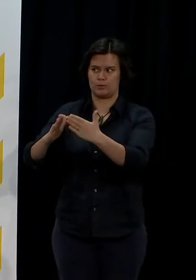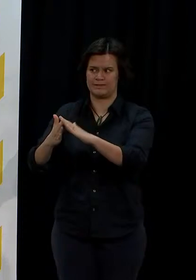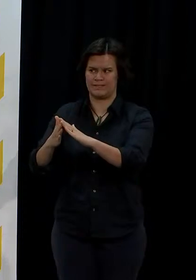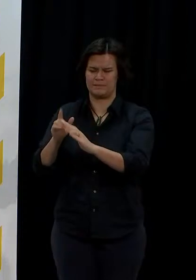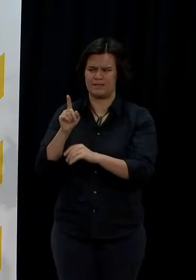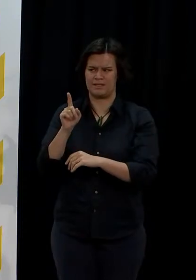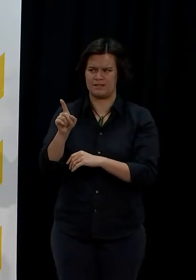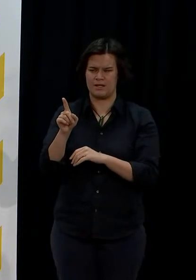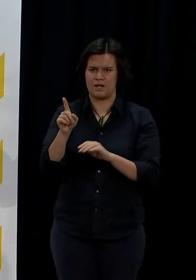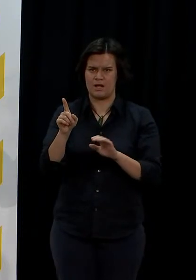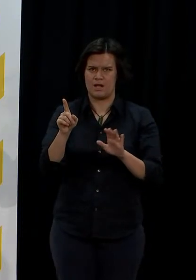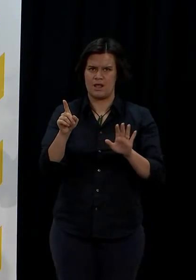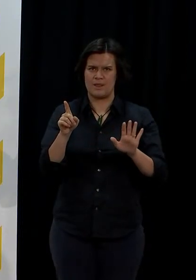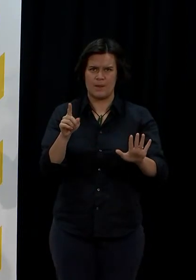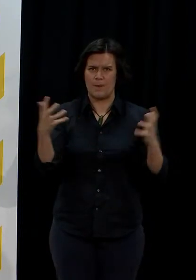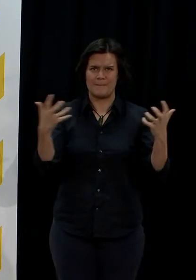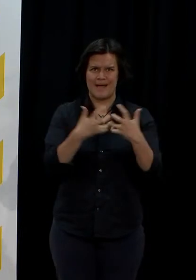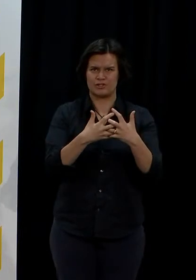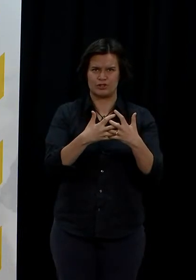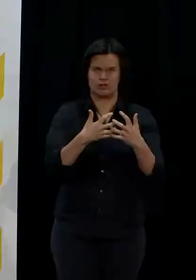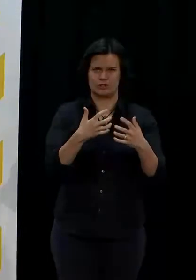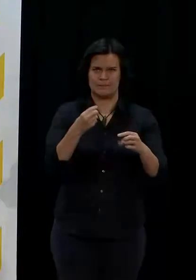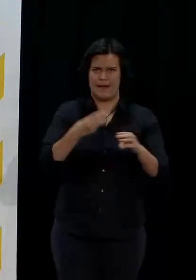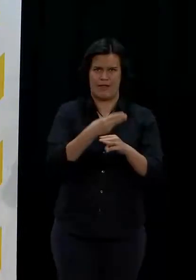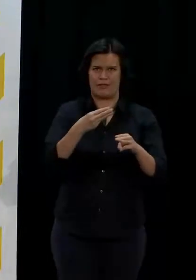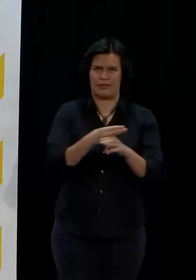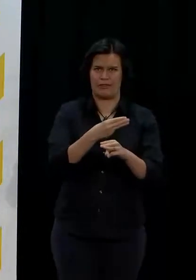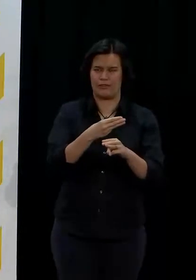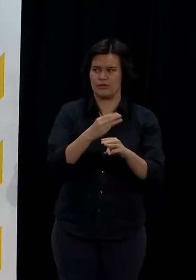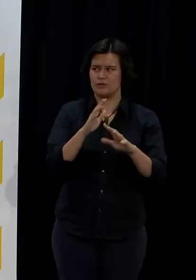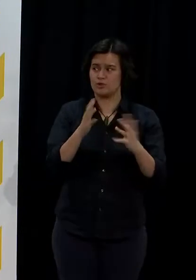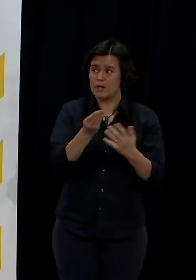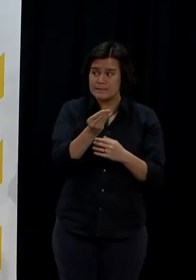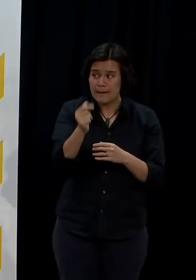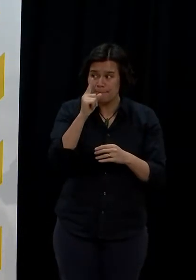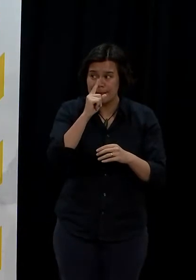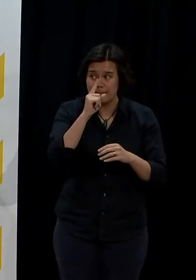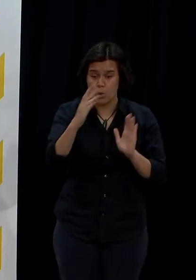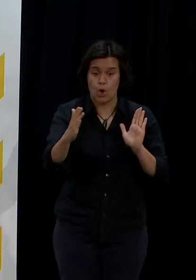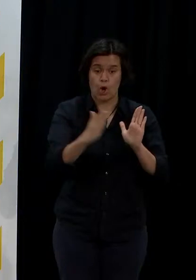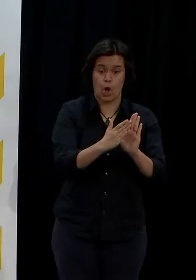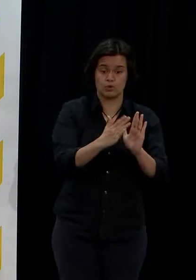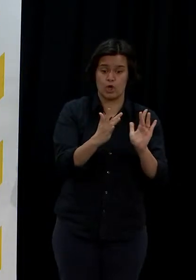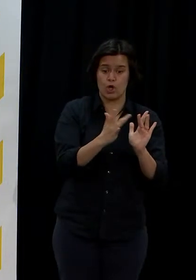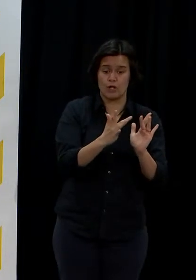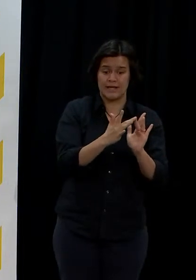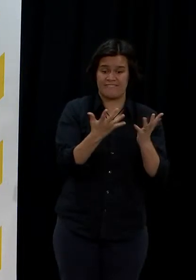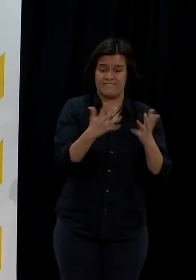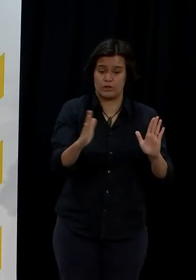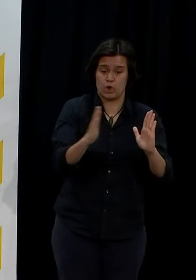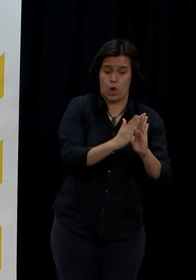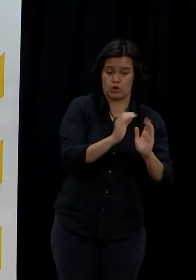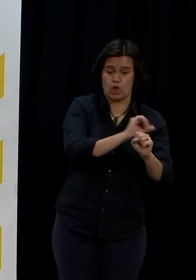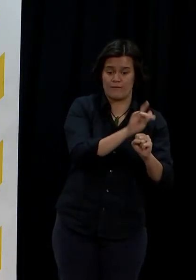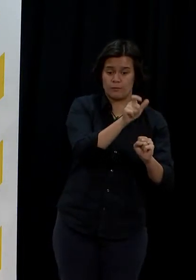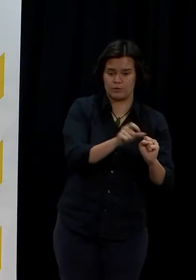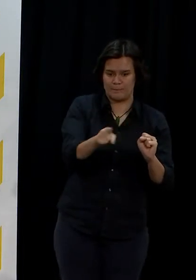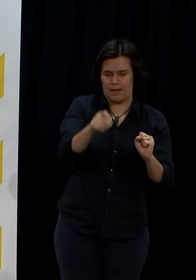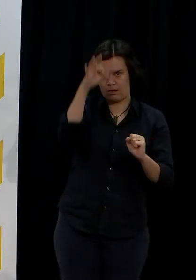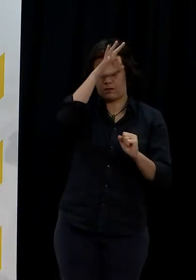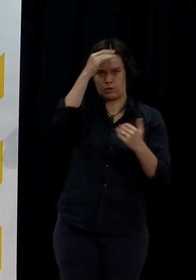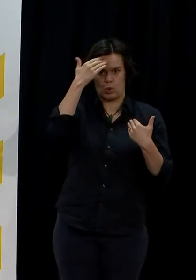who are not contacts. So are there people who are contacts and don't know it? No, So a good question and